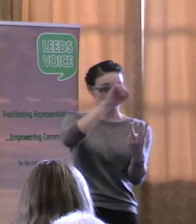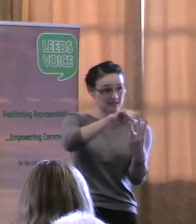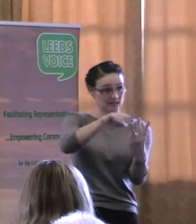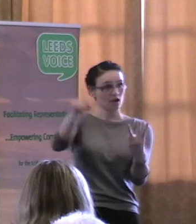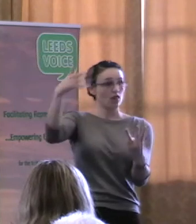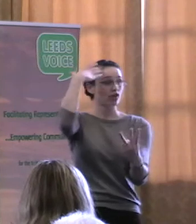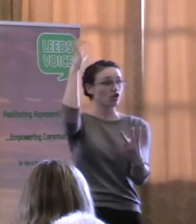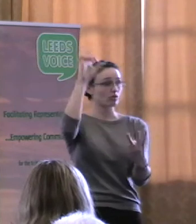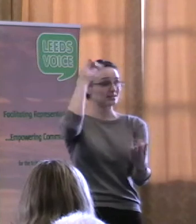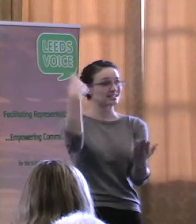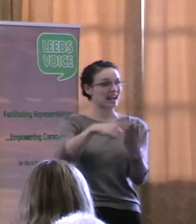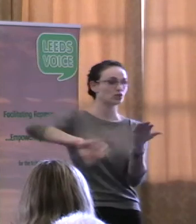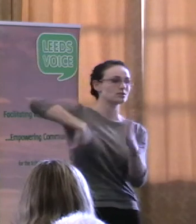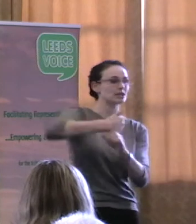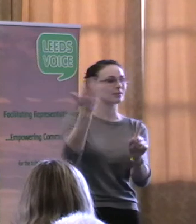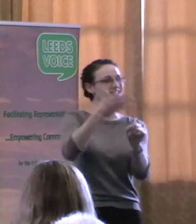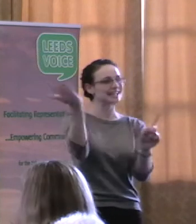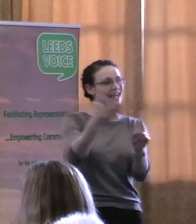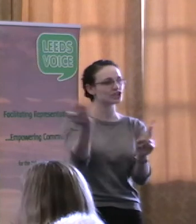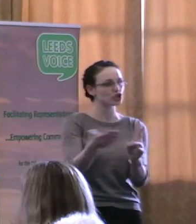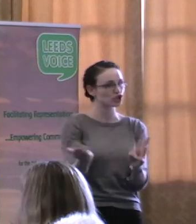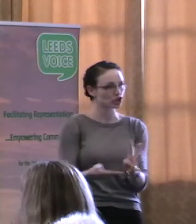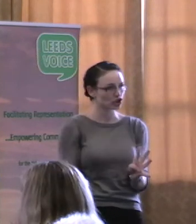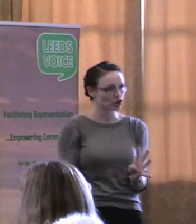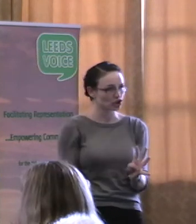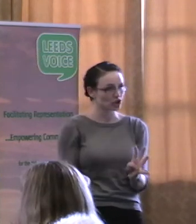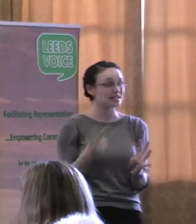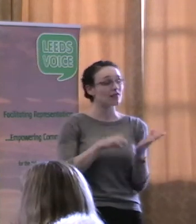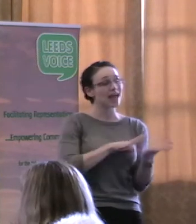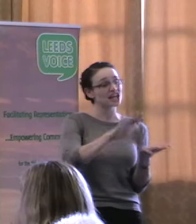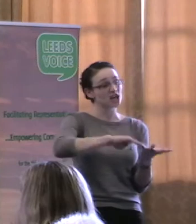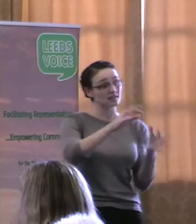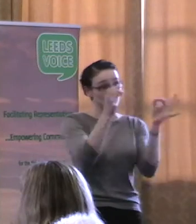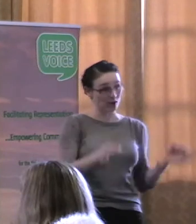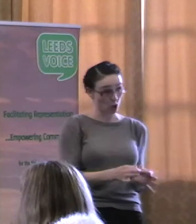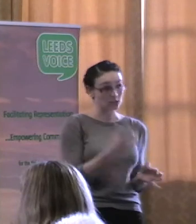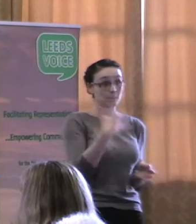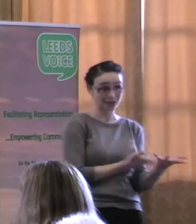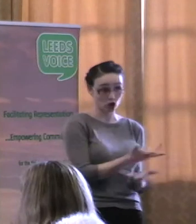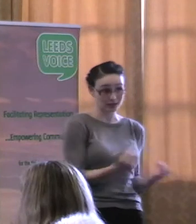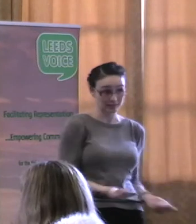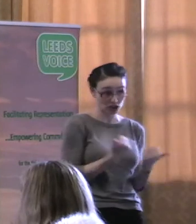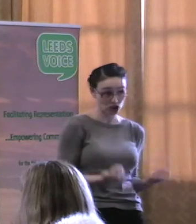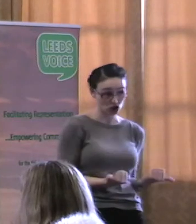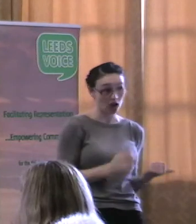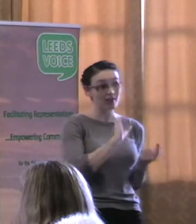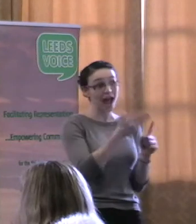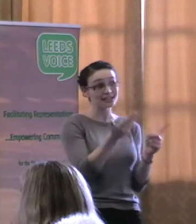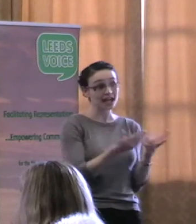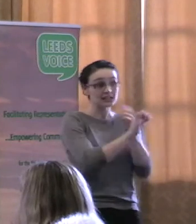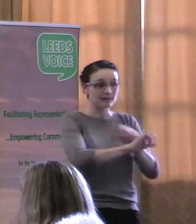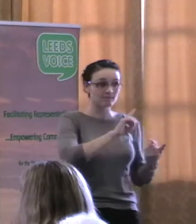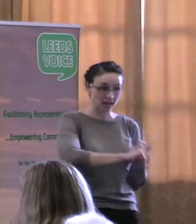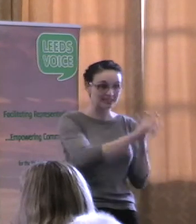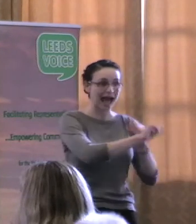The NHS outcomes framework has gone through consultation and is now out with its indicators. The